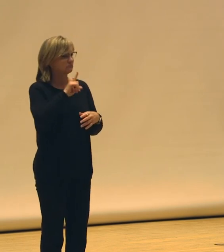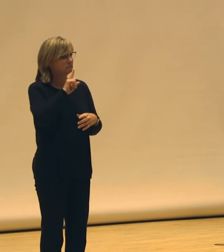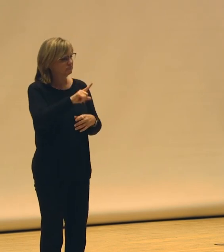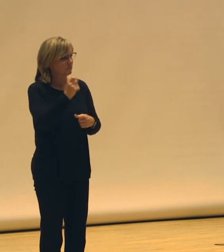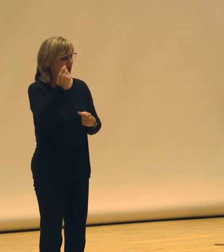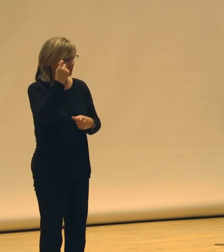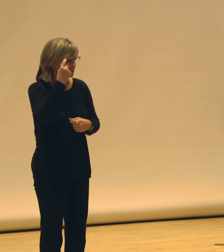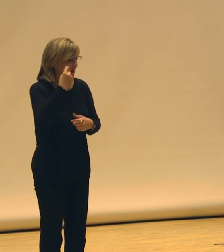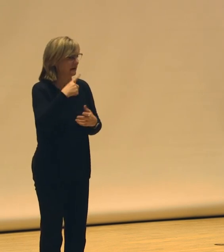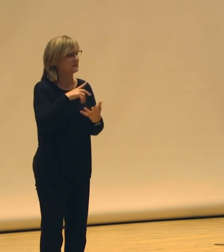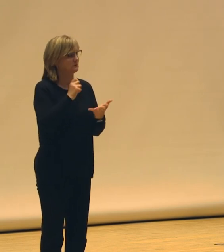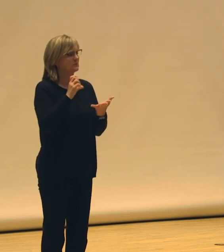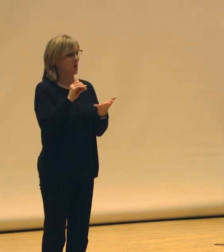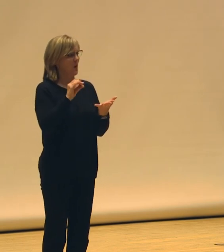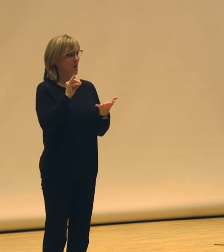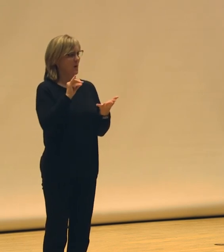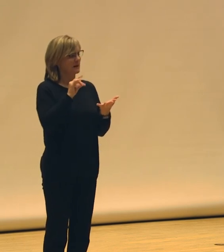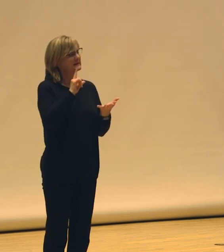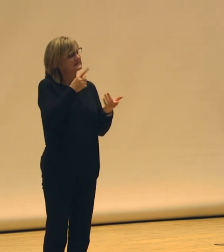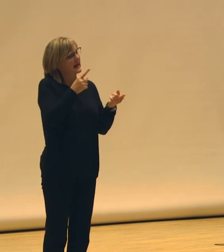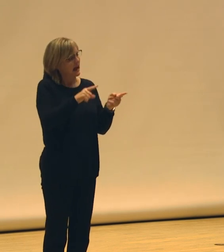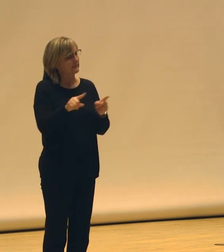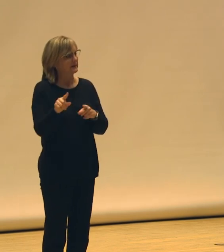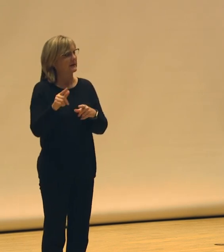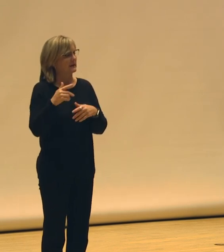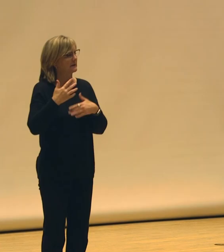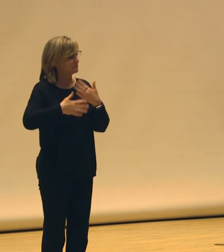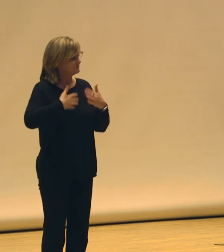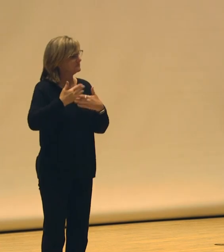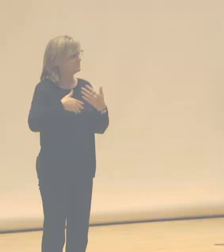So, it's happening. It's happening.